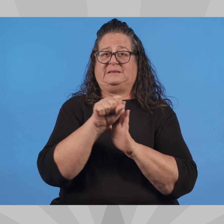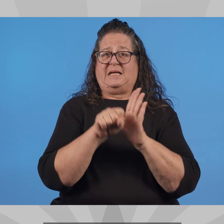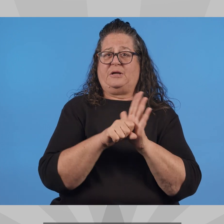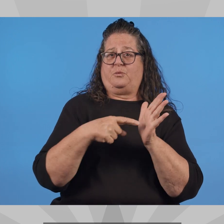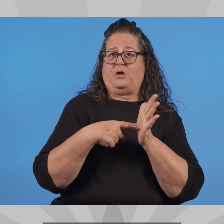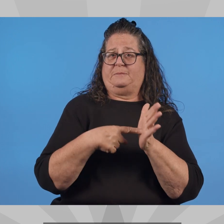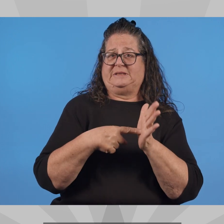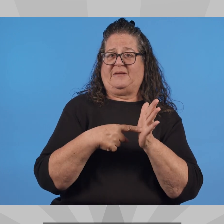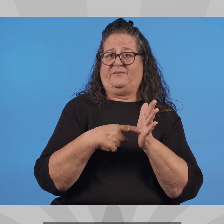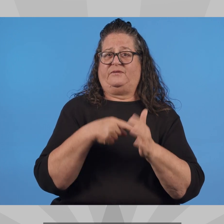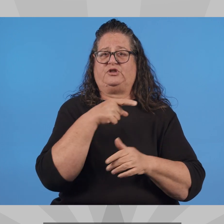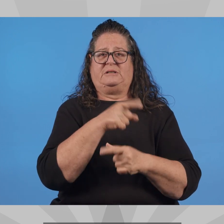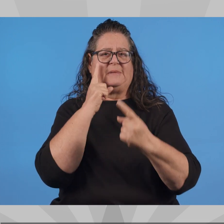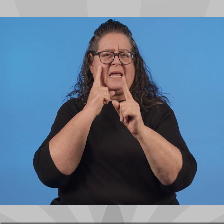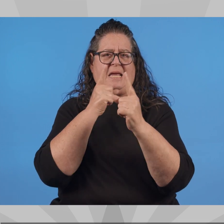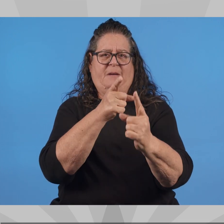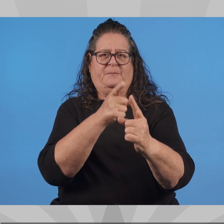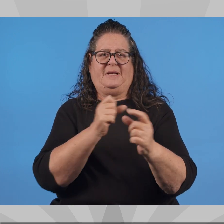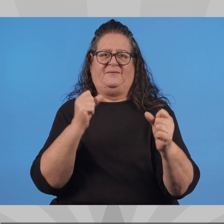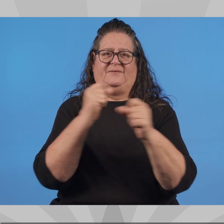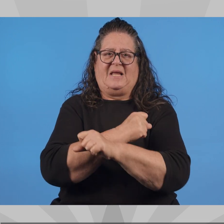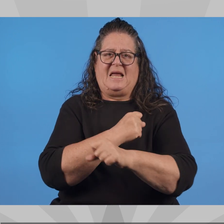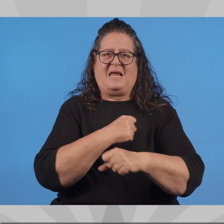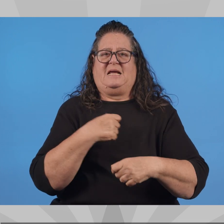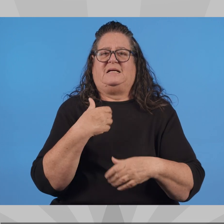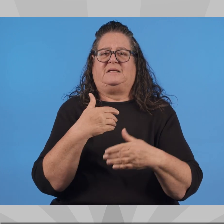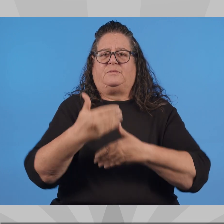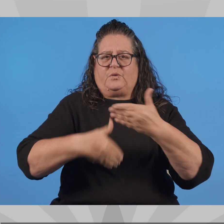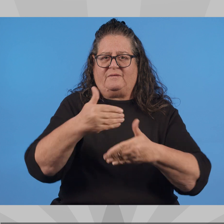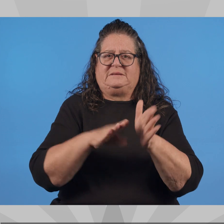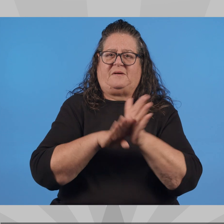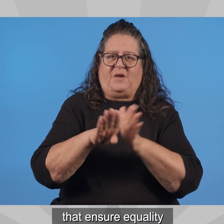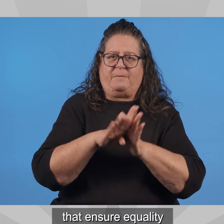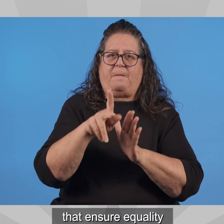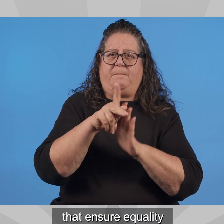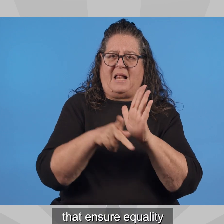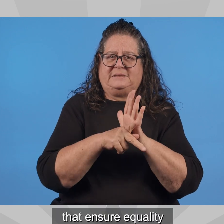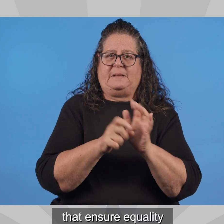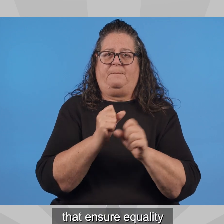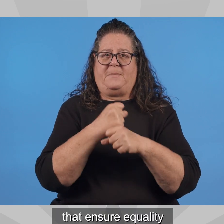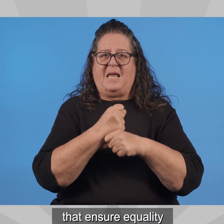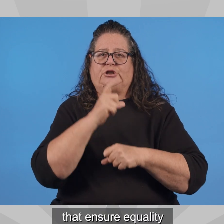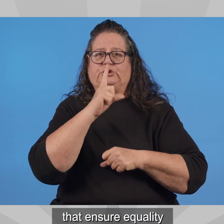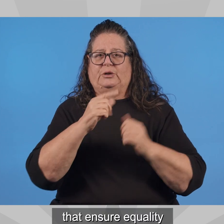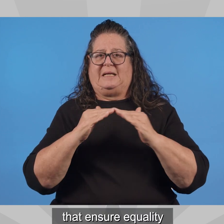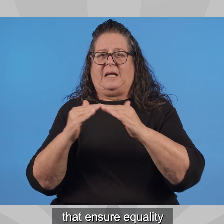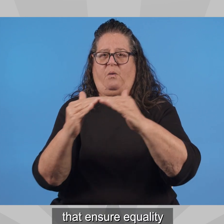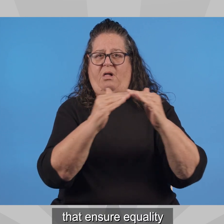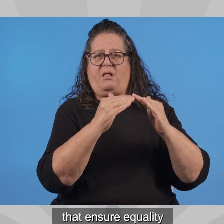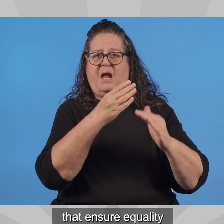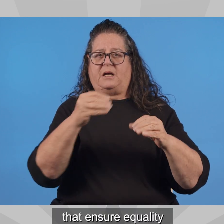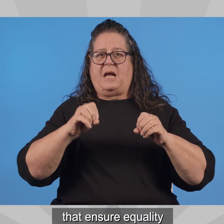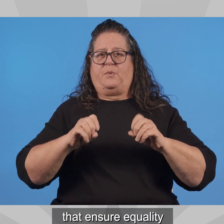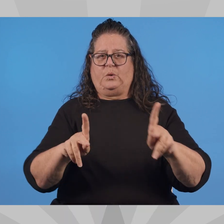As a state representative, she aims to champion progressive policies that ensure equality and opportunity